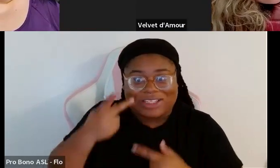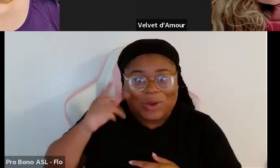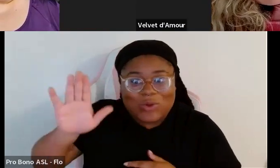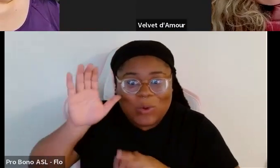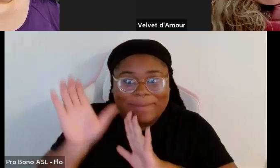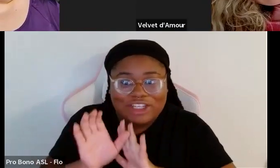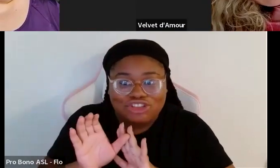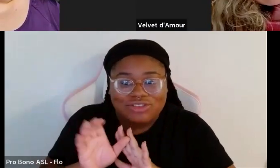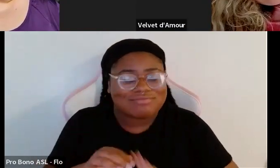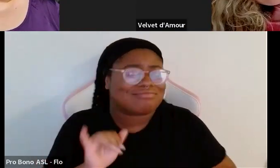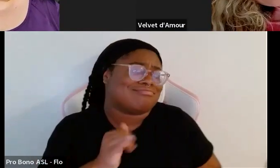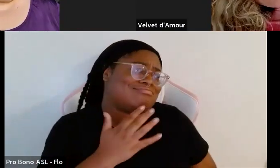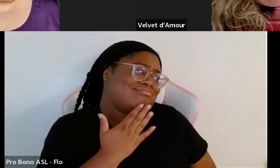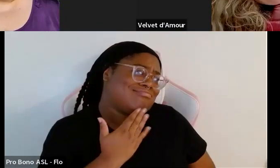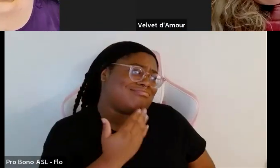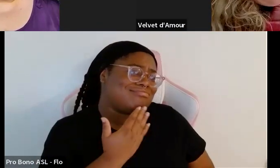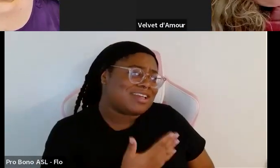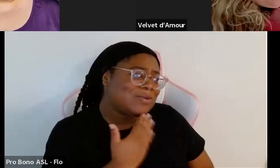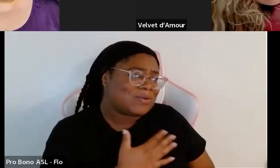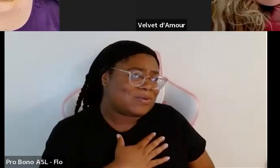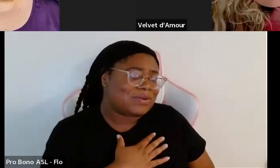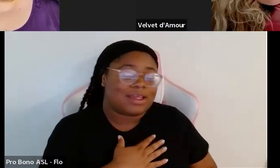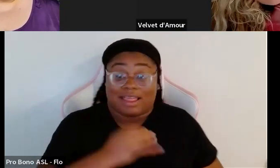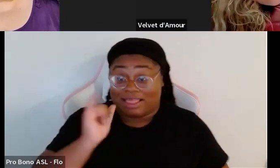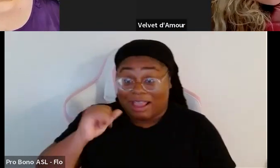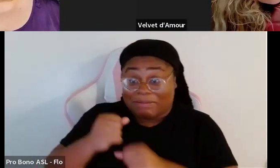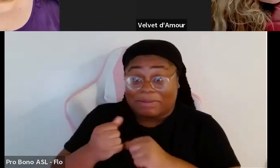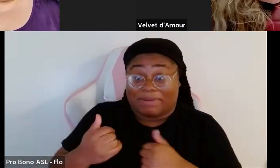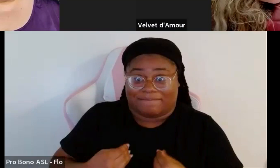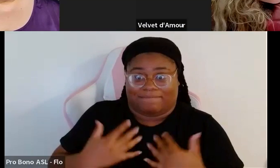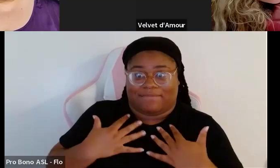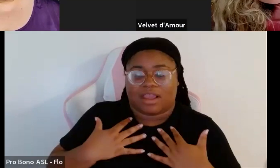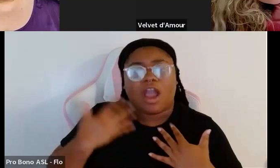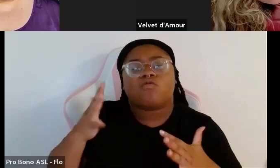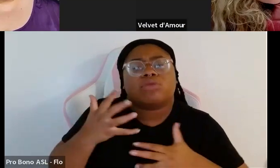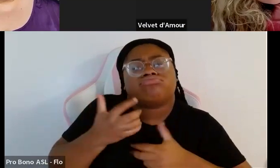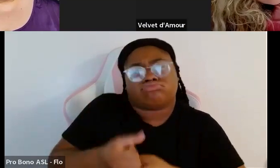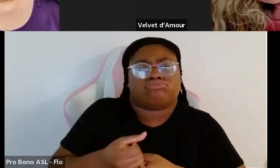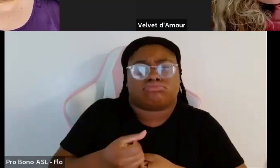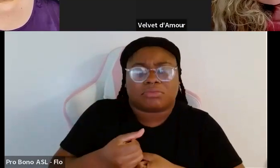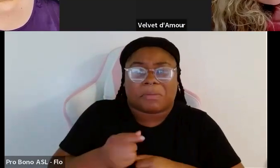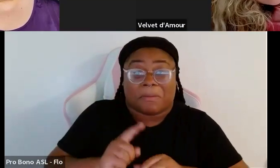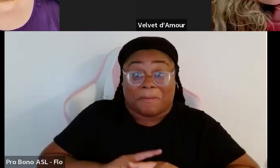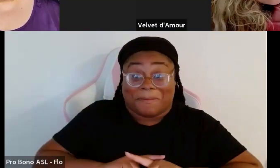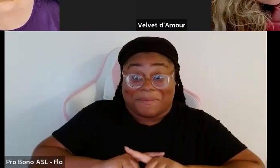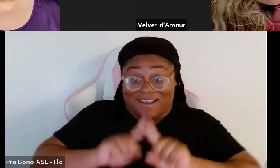you know that made me feel you know I was already confident in a sense but